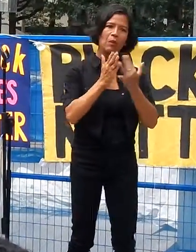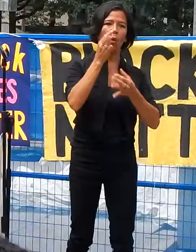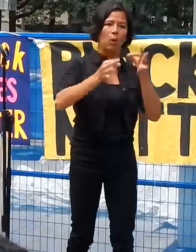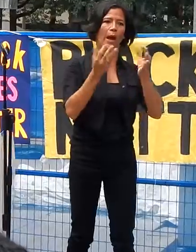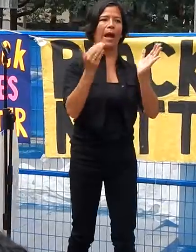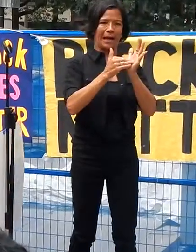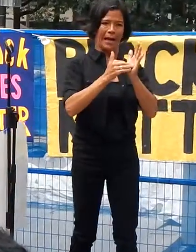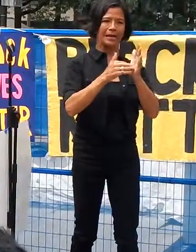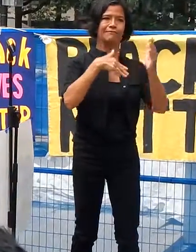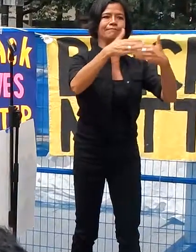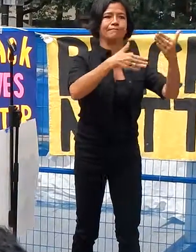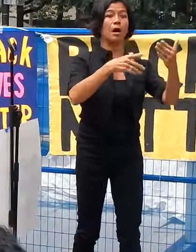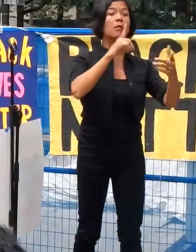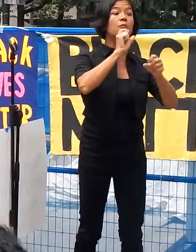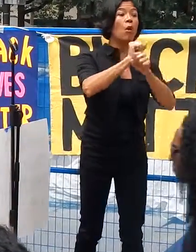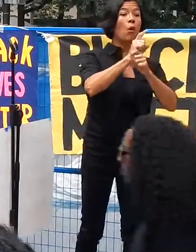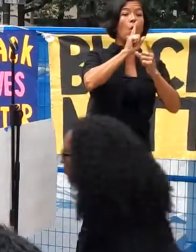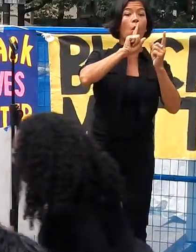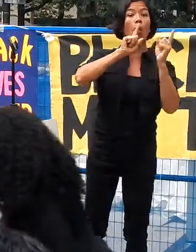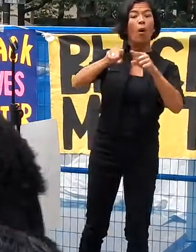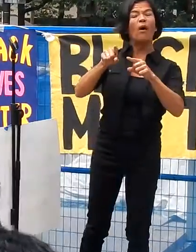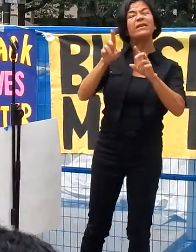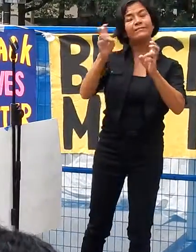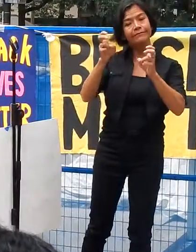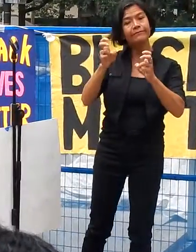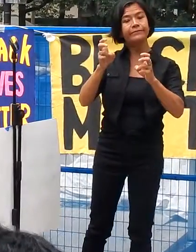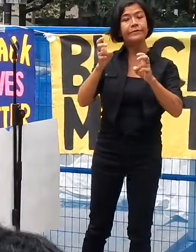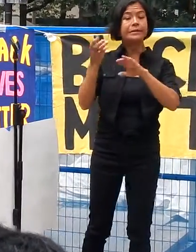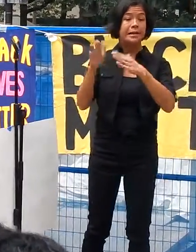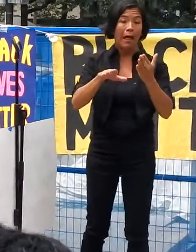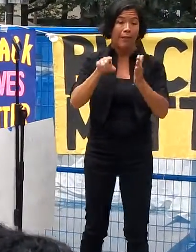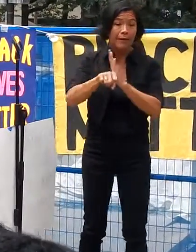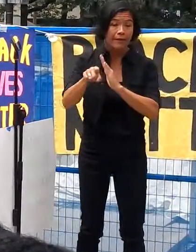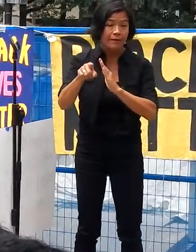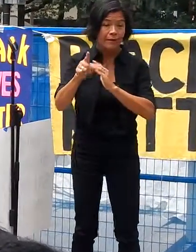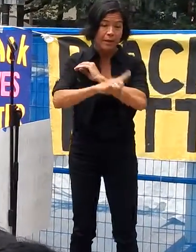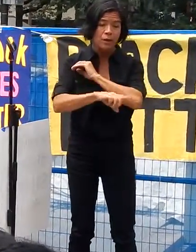origin death sentence was reduced to life imprisonment.